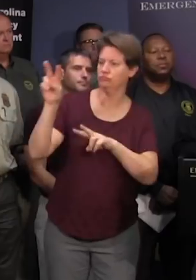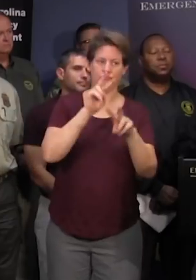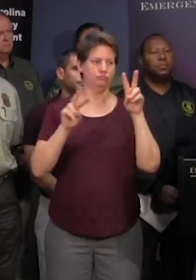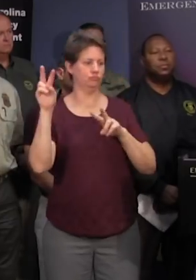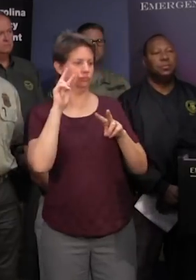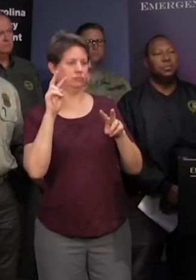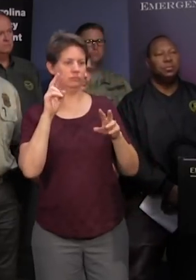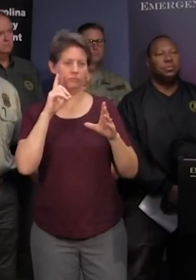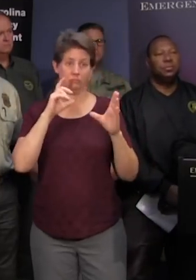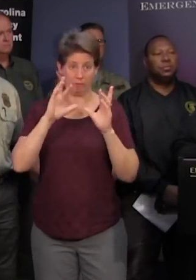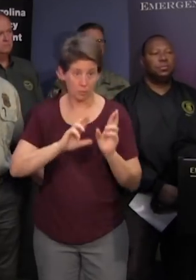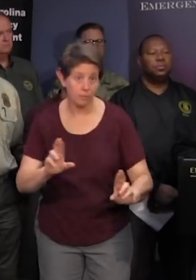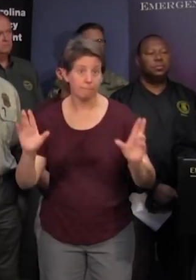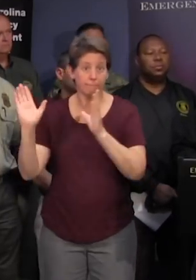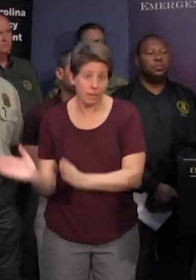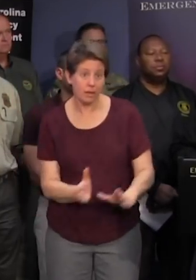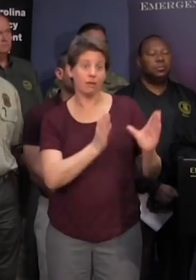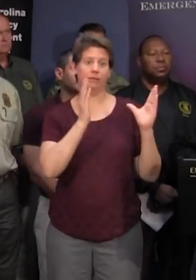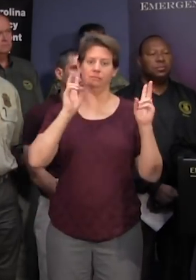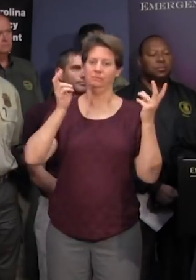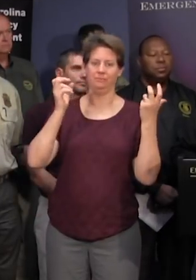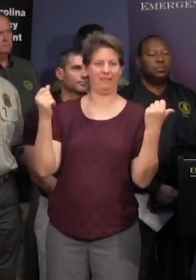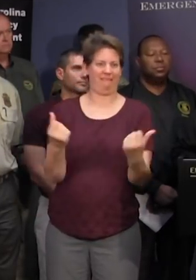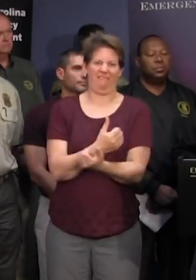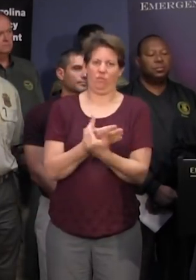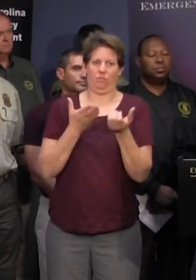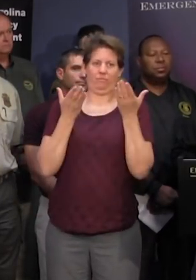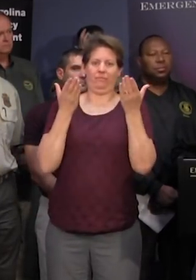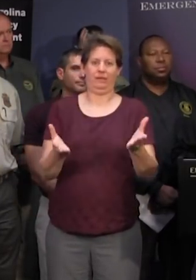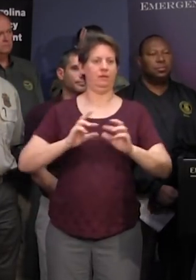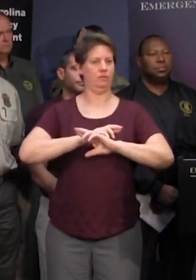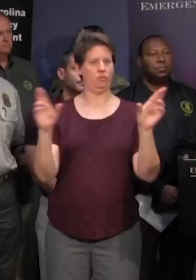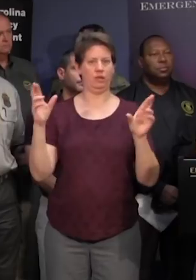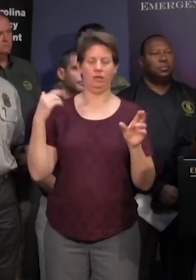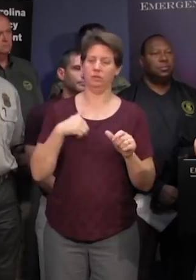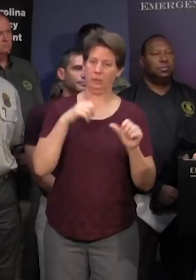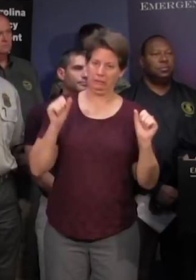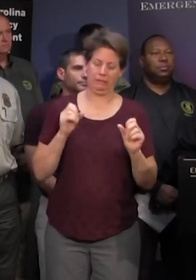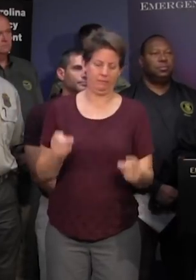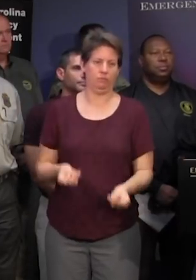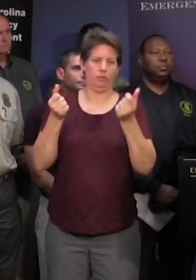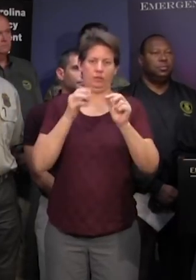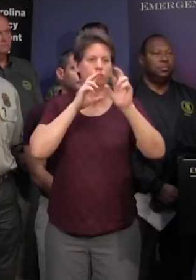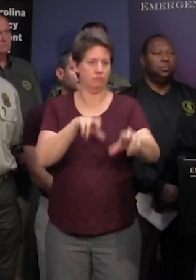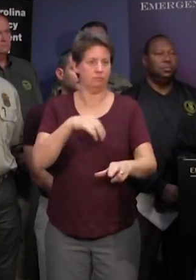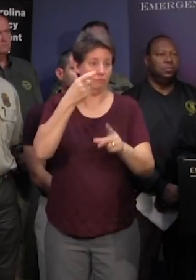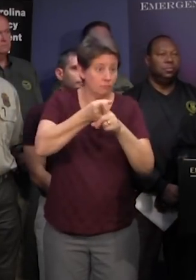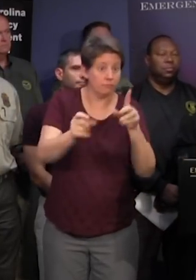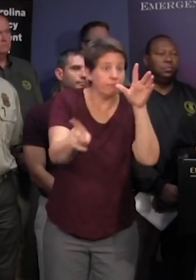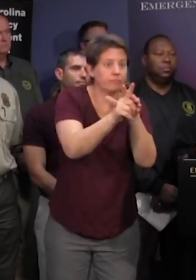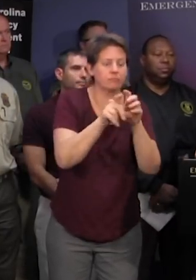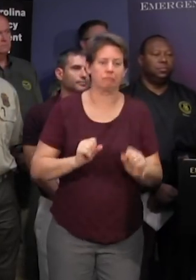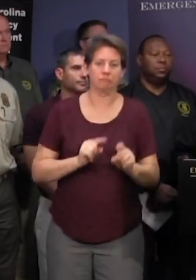areas doing prep work all hands on deck whatever's needed to make sure that we're quickly reacting to whatever's happened and